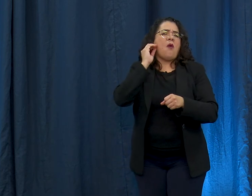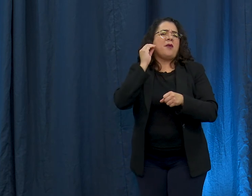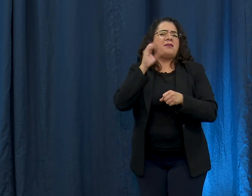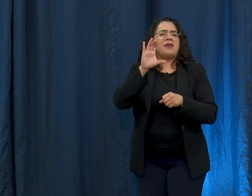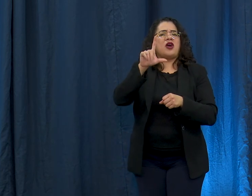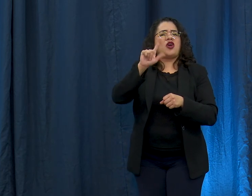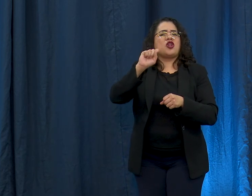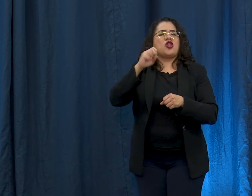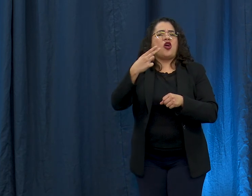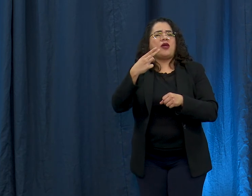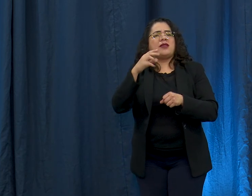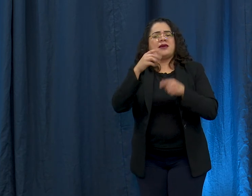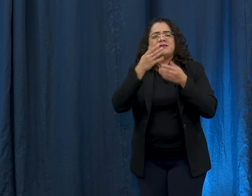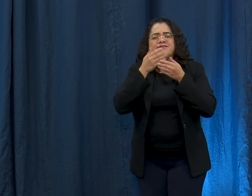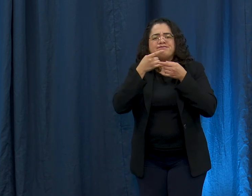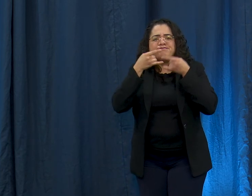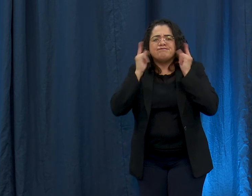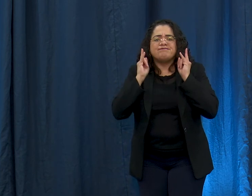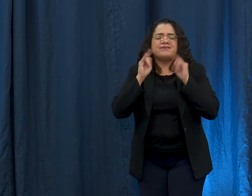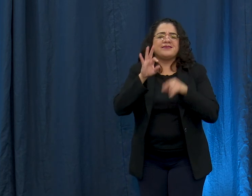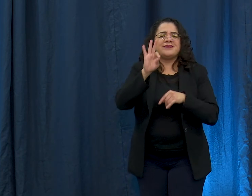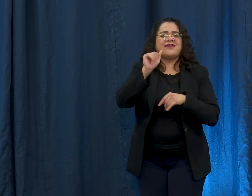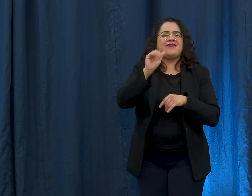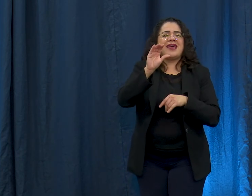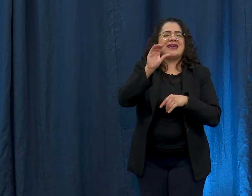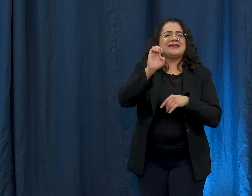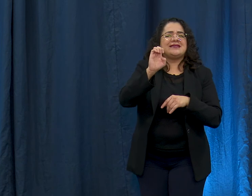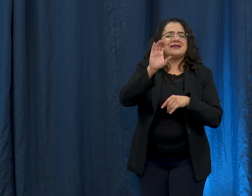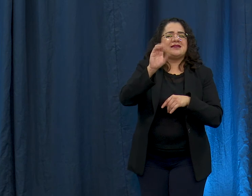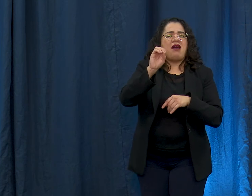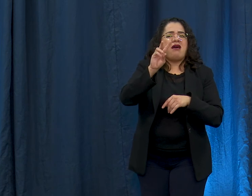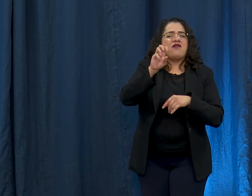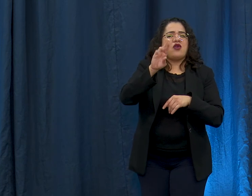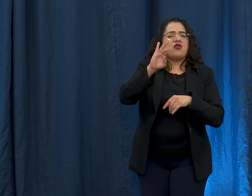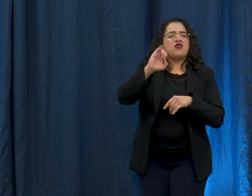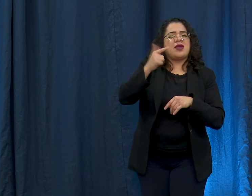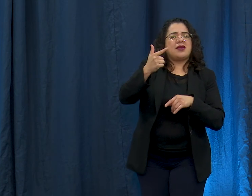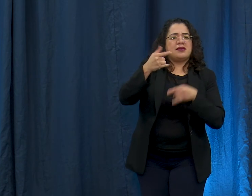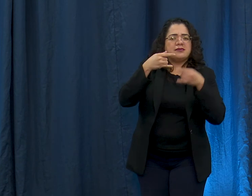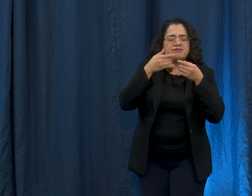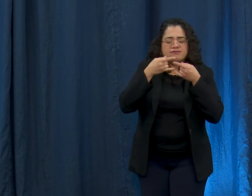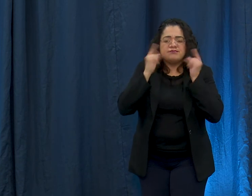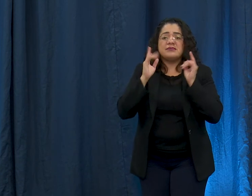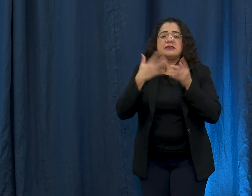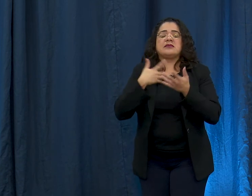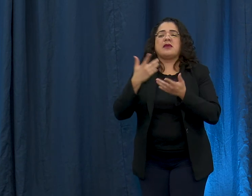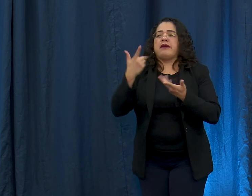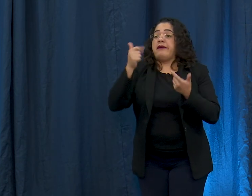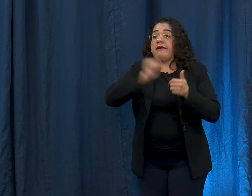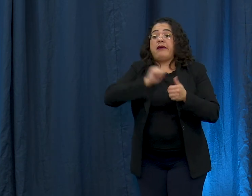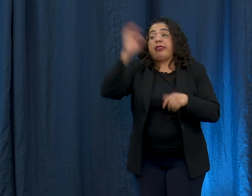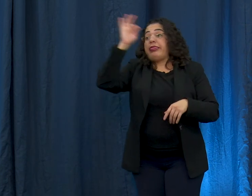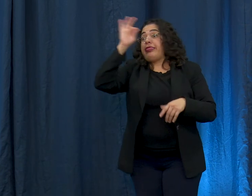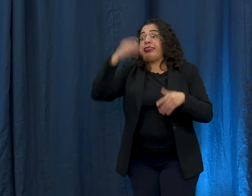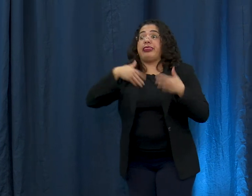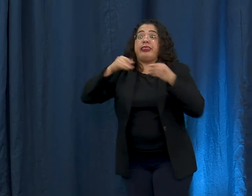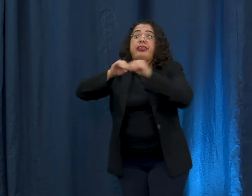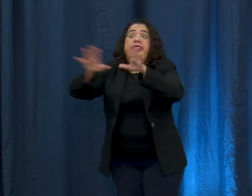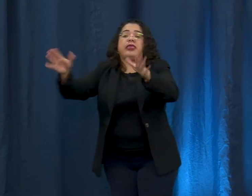having symptoms to um to keep them from potentially spreading unknowingly the virus into the community